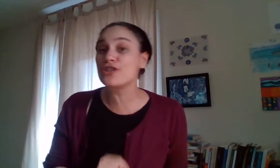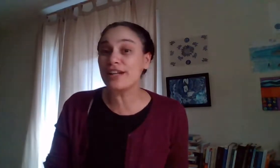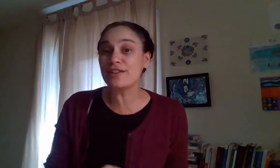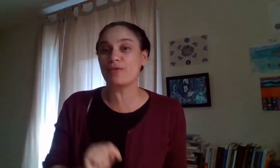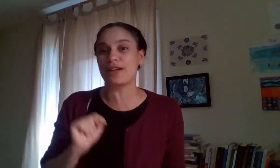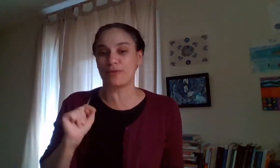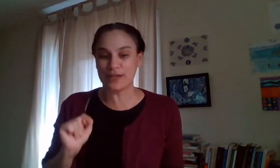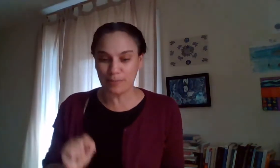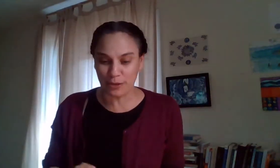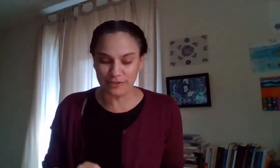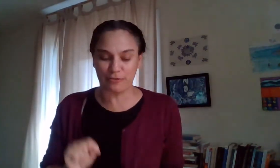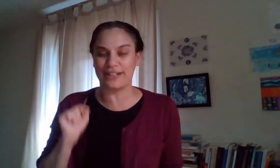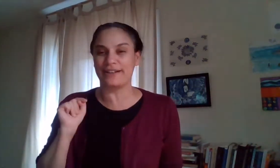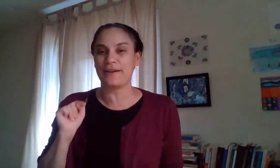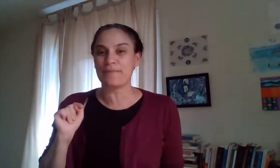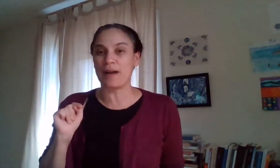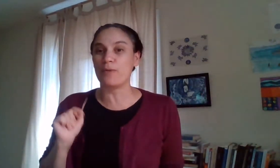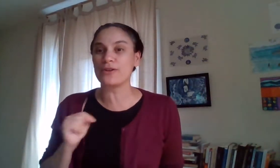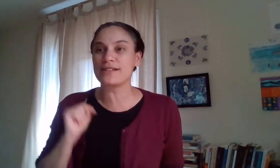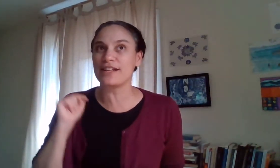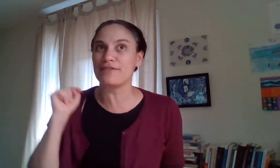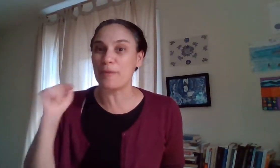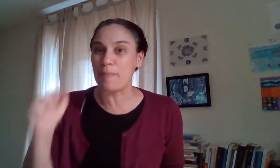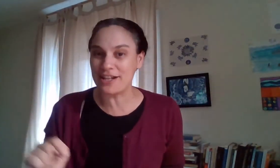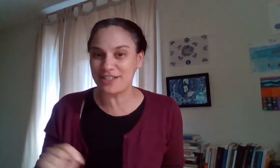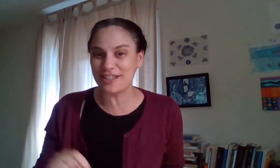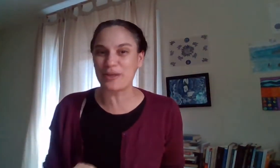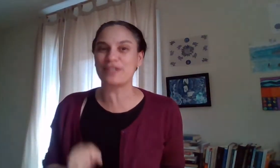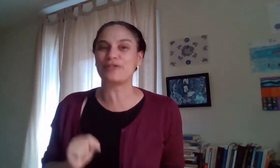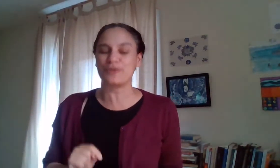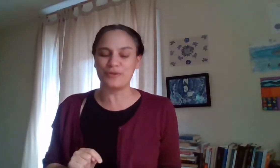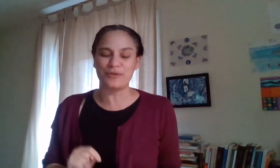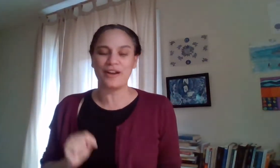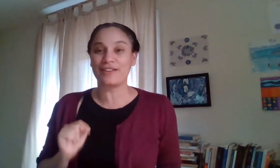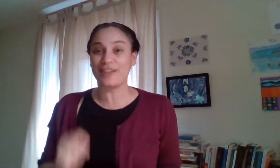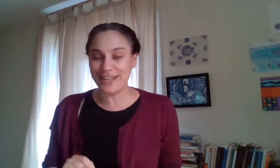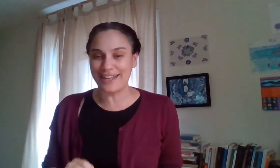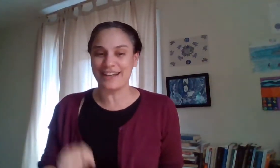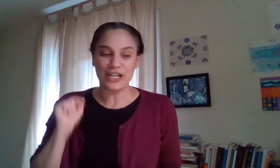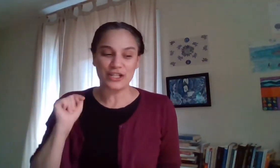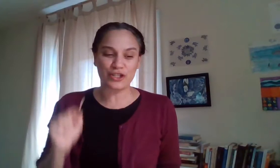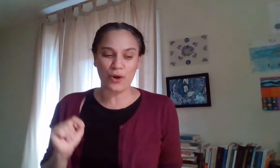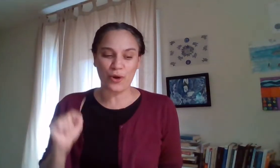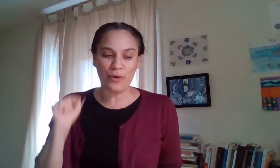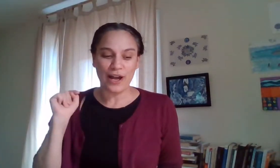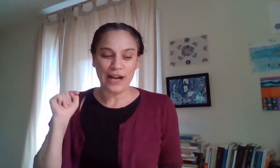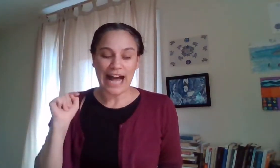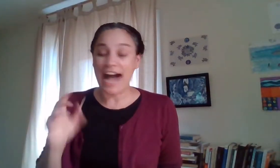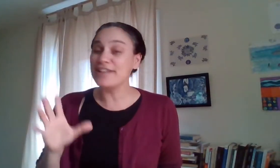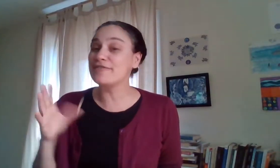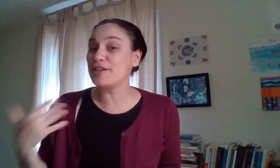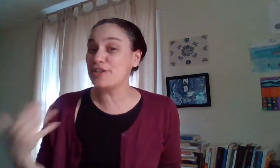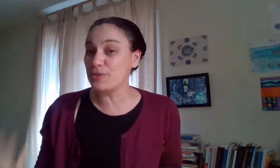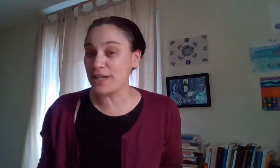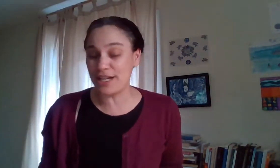gentle way a more supportive way a more self-compassionate way to do the thing so i invite you again